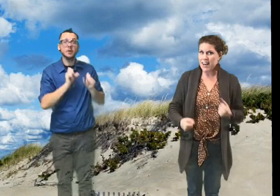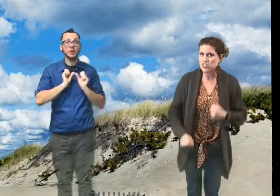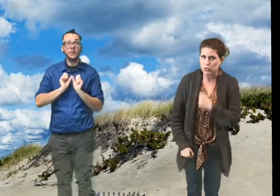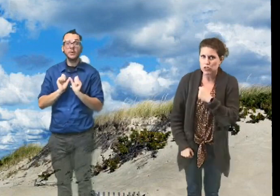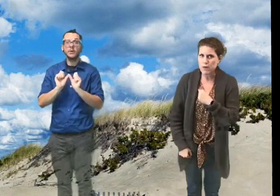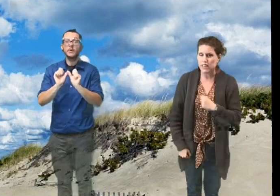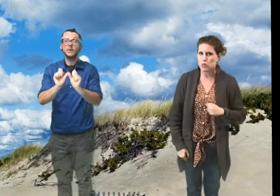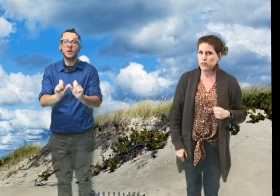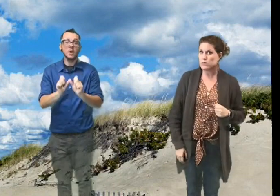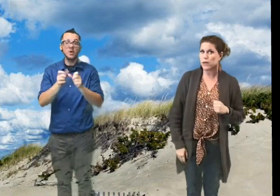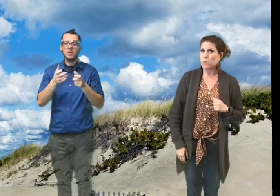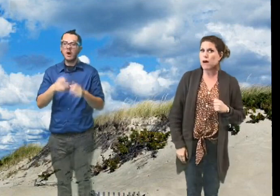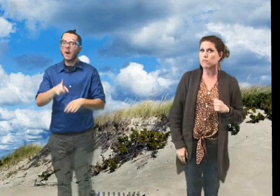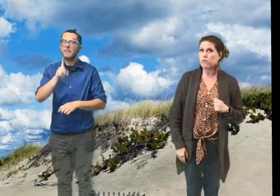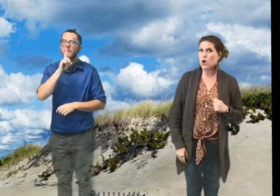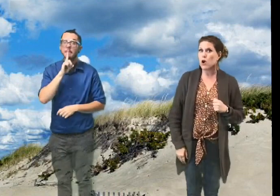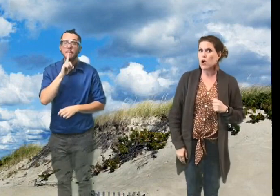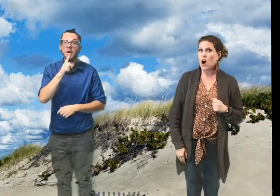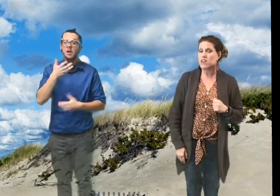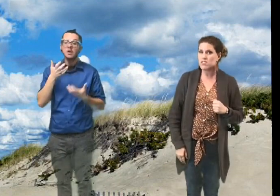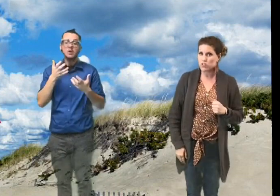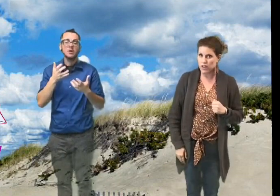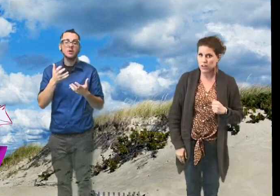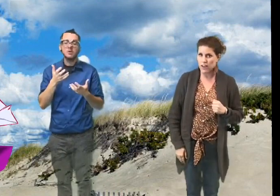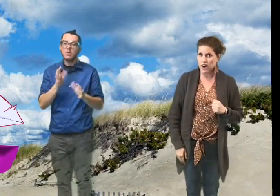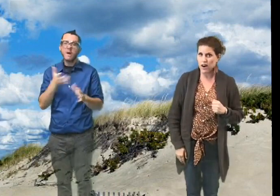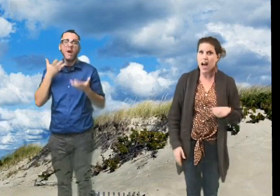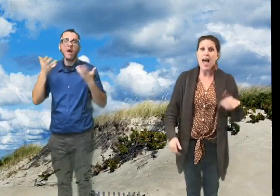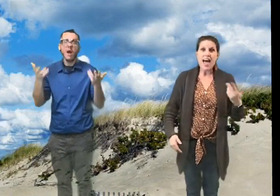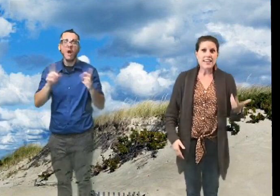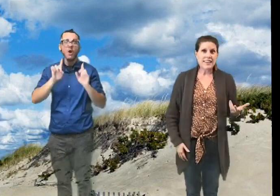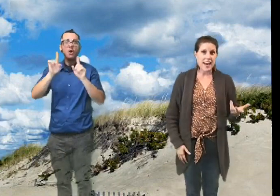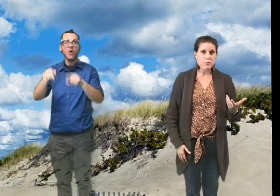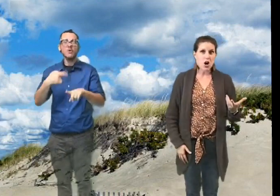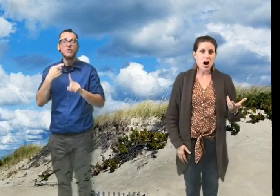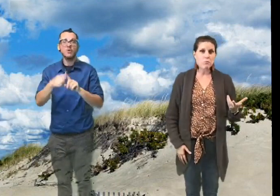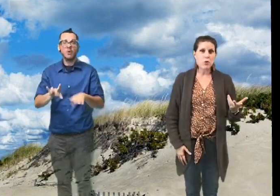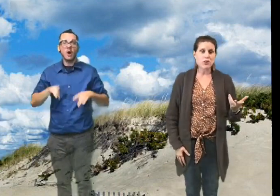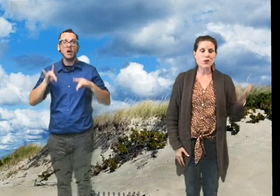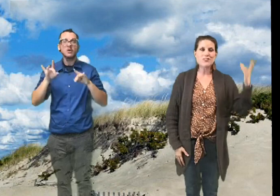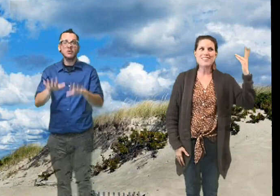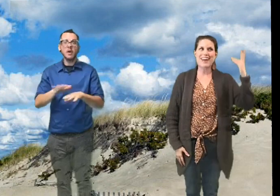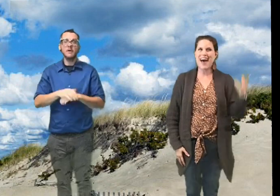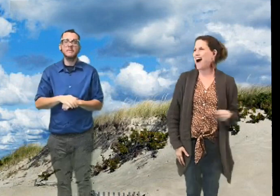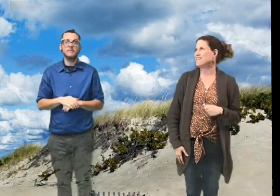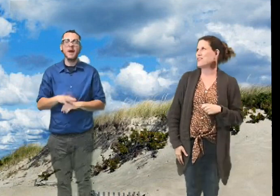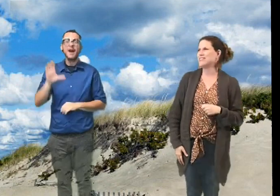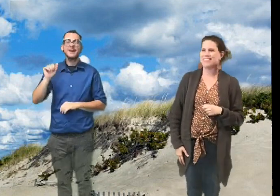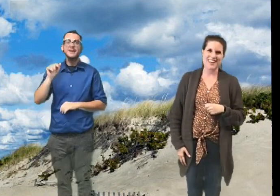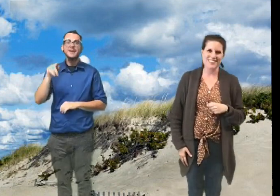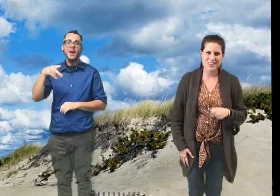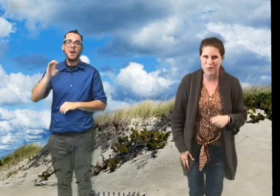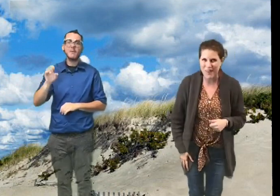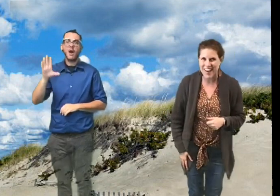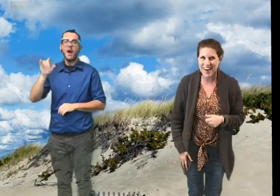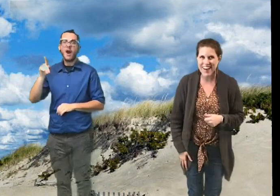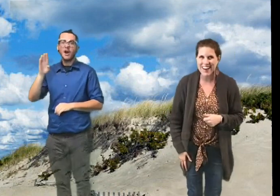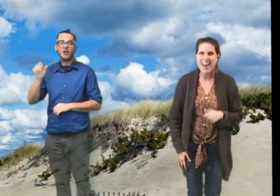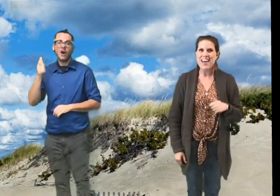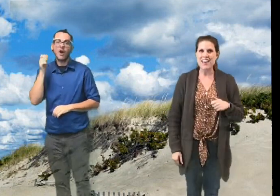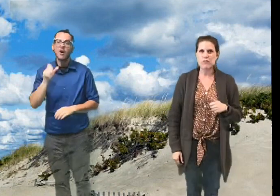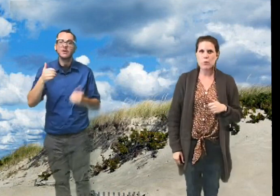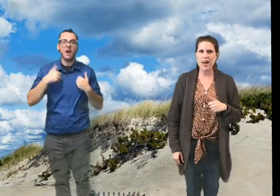Heave away. And don't you make a noise. We are bound for Australia. Cape Cod Girls, they have no sleds. Heave